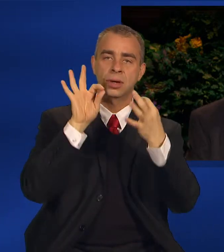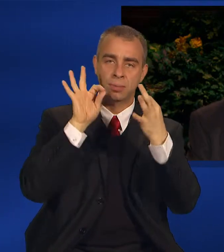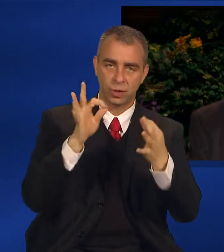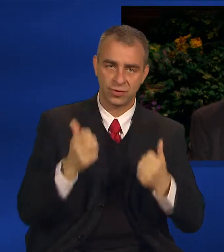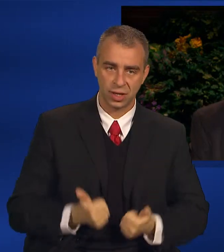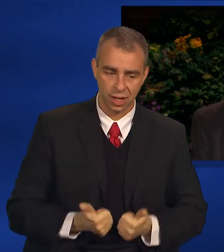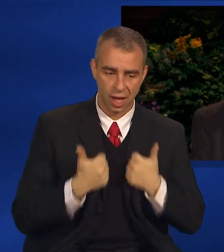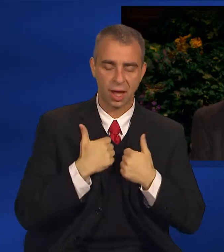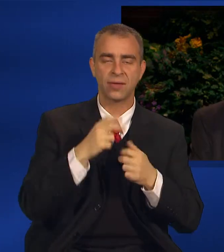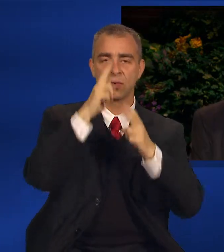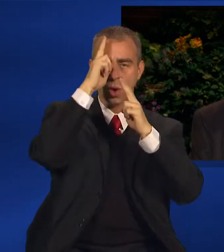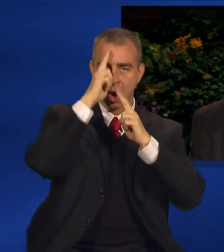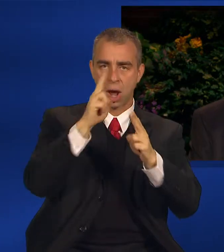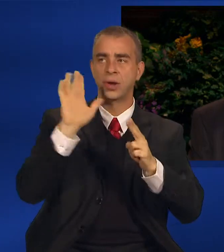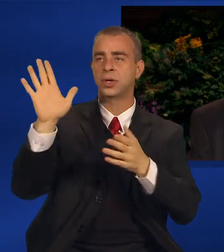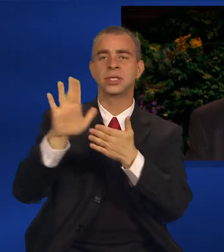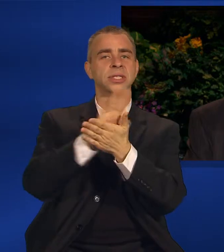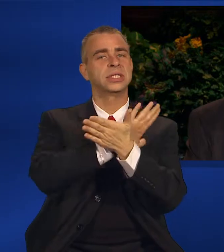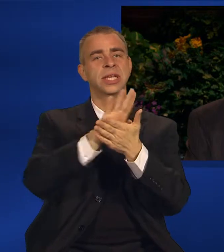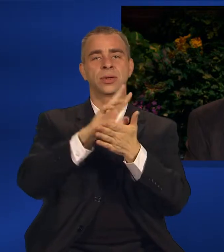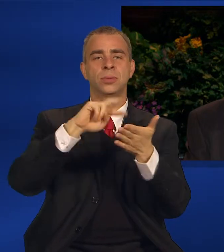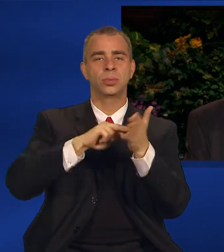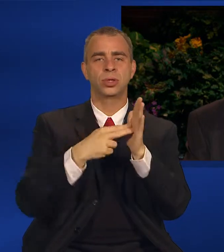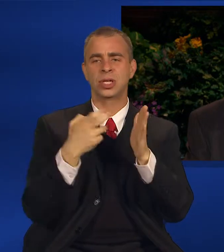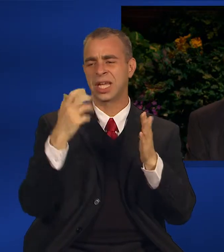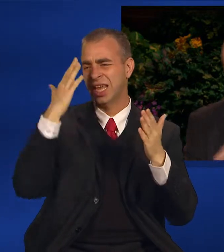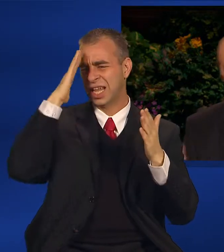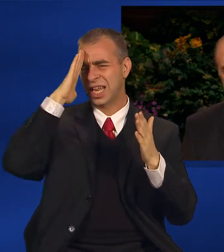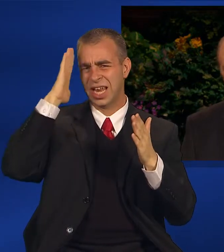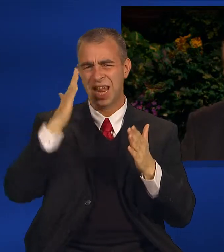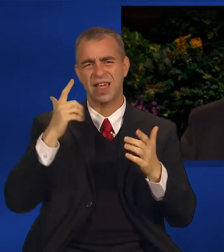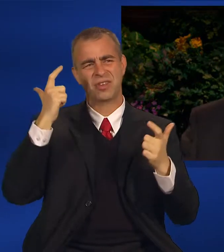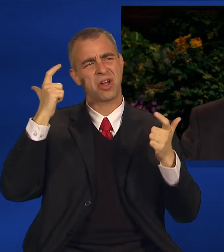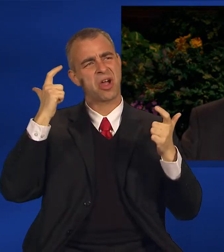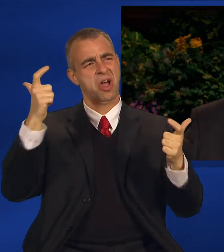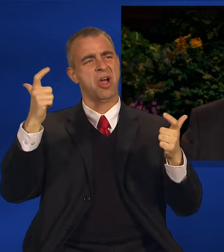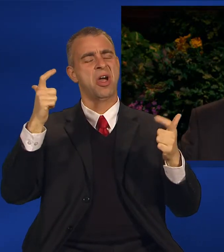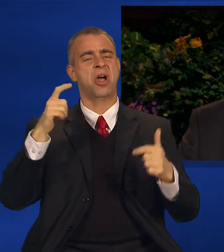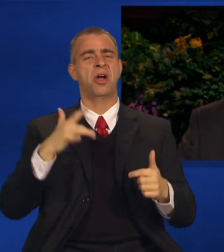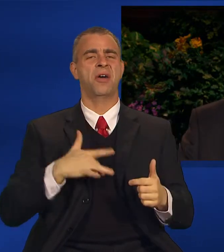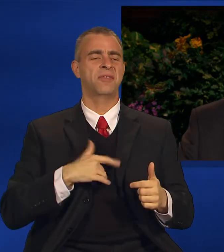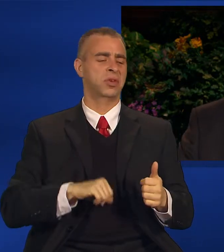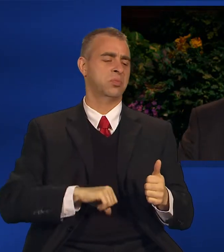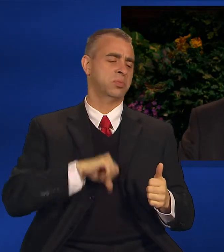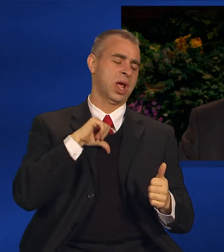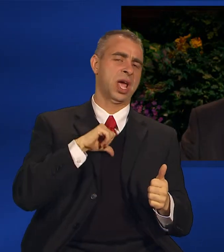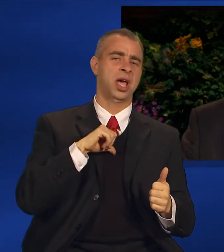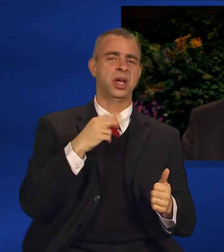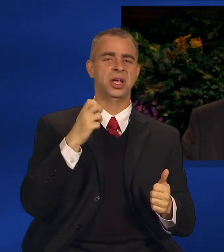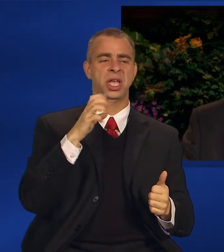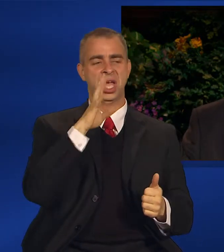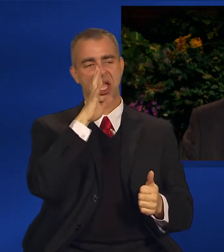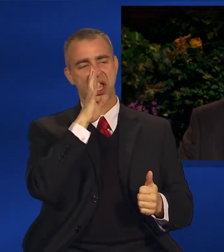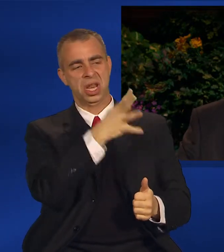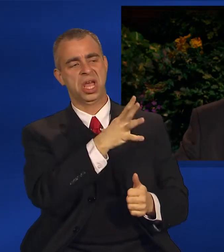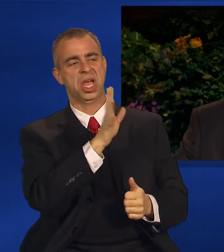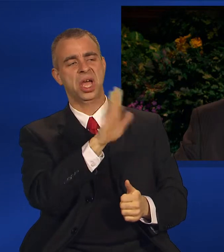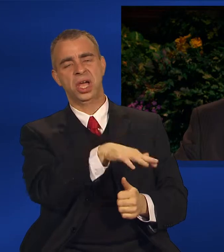that was his. Never was he haughty. Never was he puffed up with pride. Never was he disloyal.